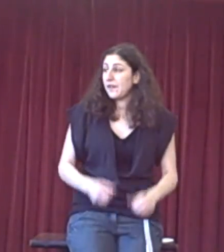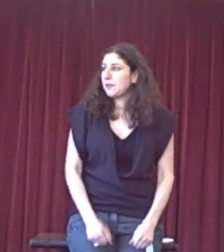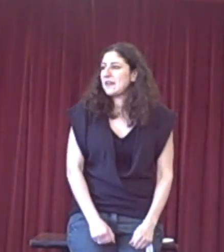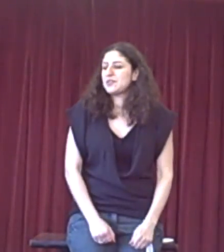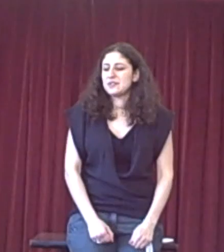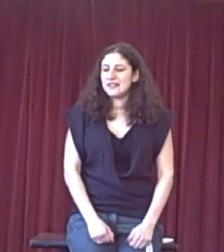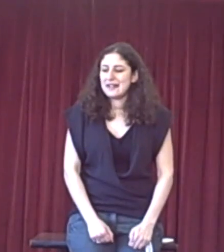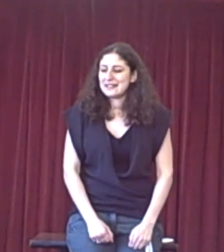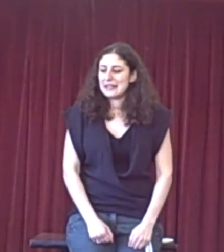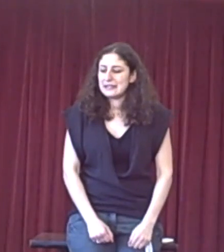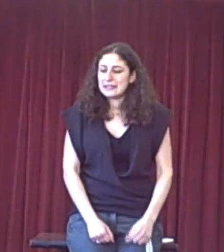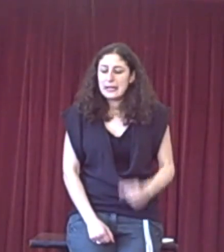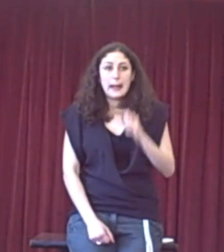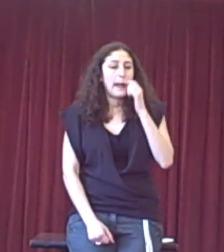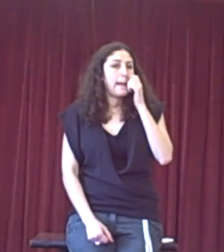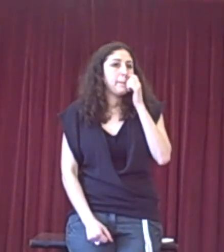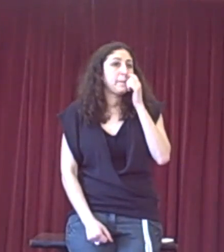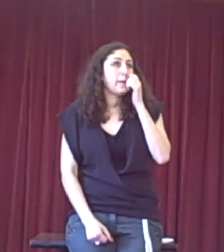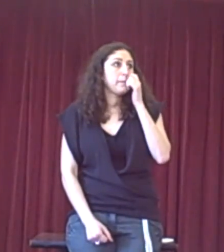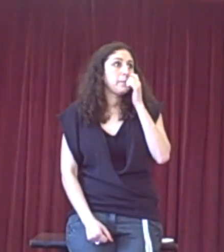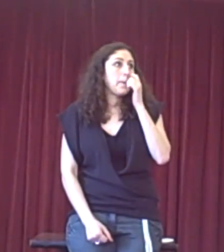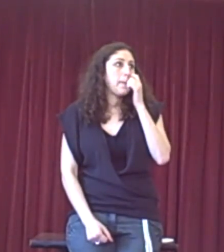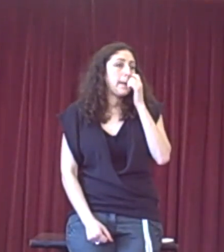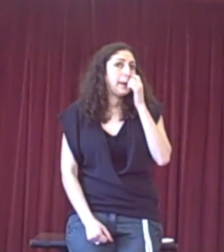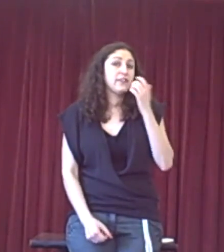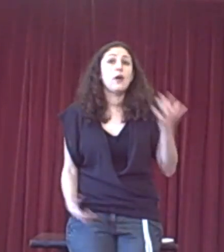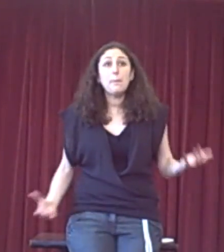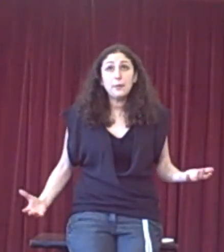fundamentals in that sense. So, for example,